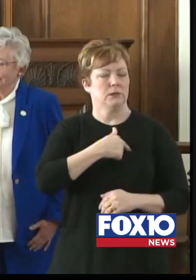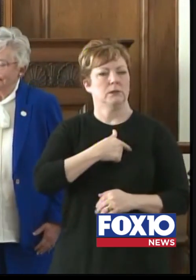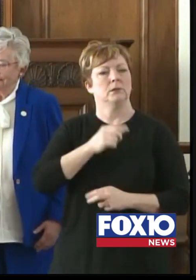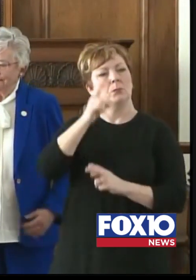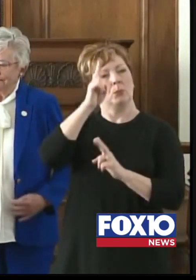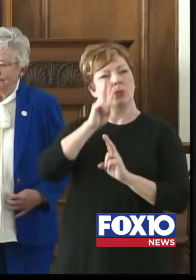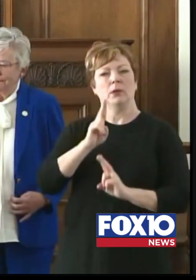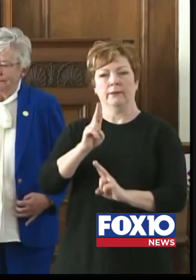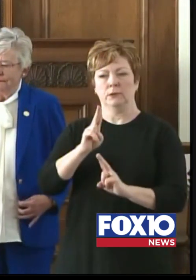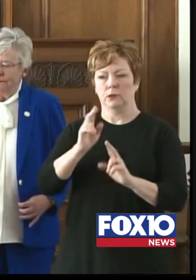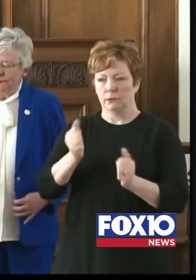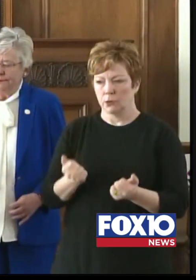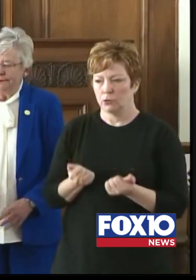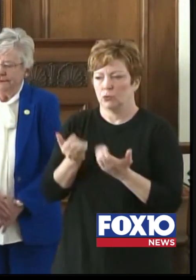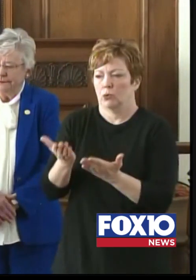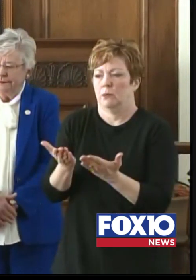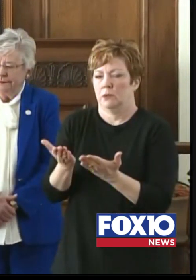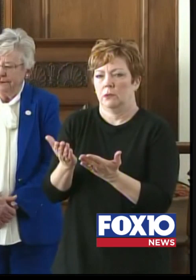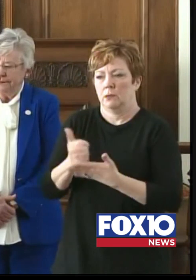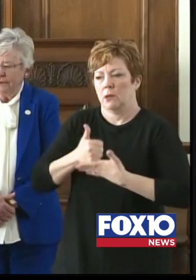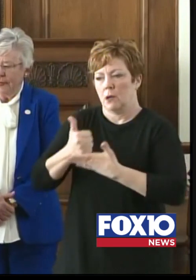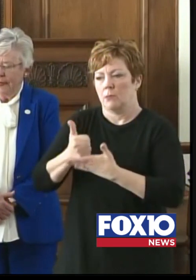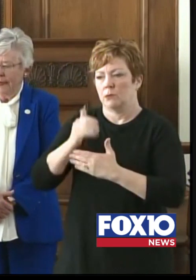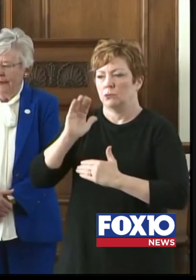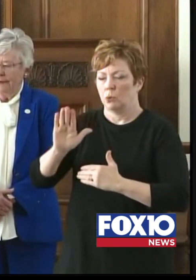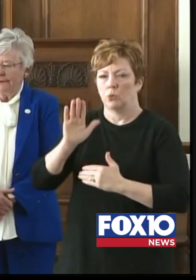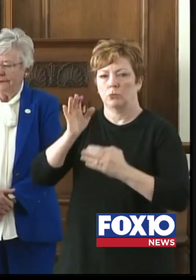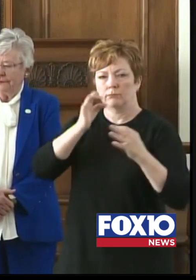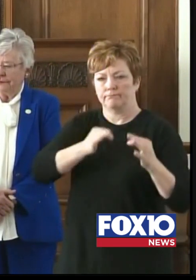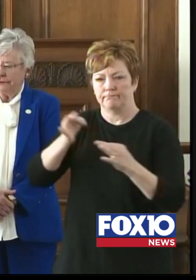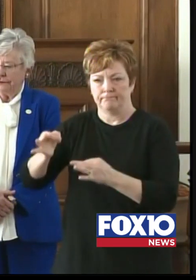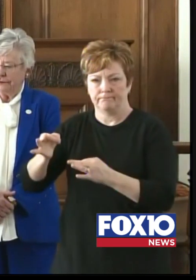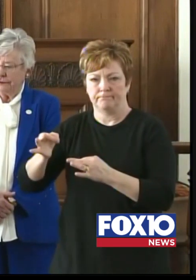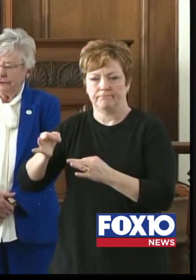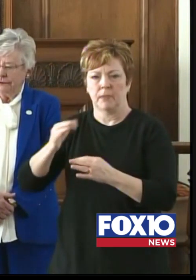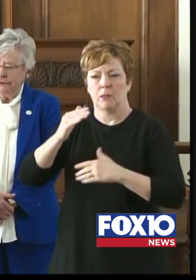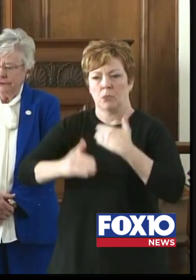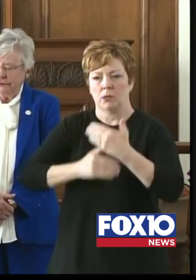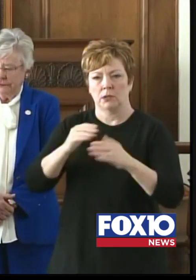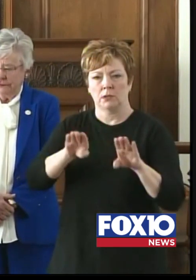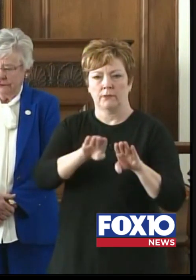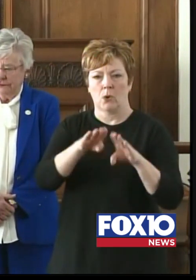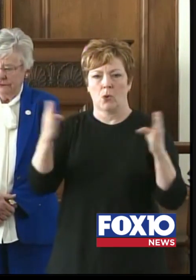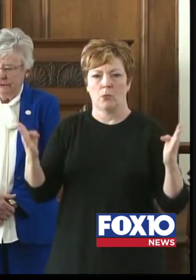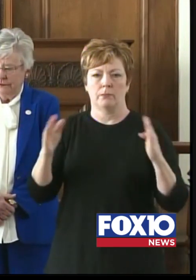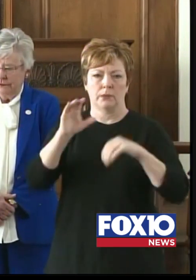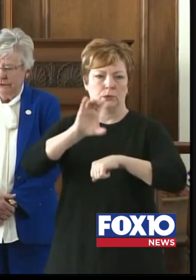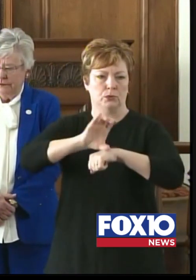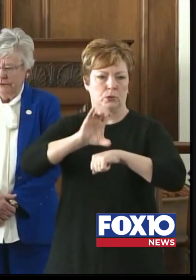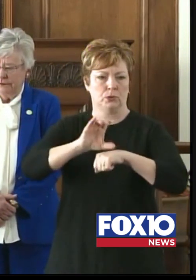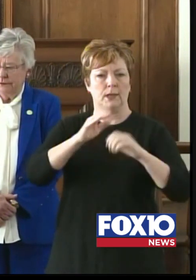contributing to your decision making process regarding reopening houses of worship in Alabama.